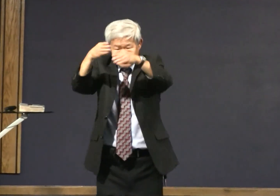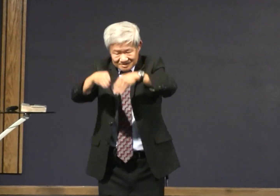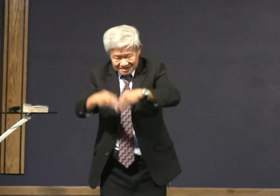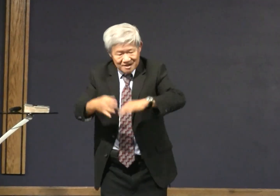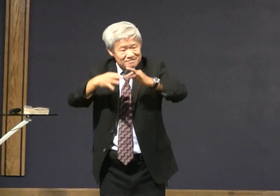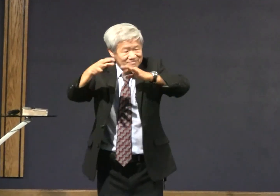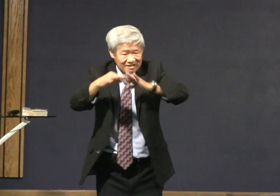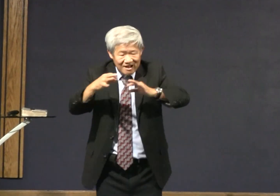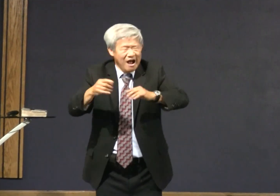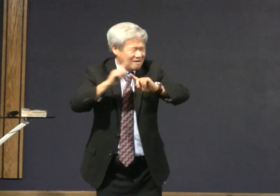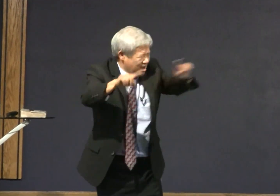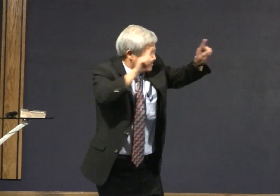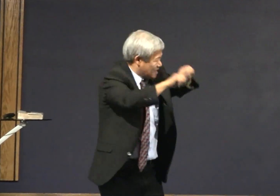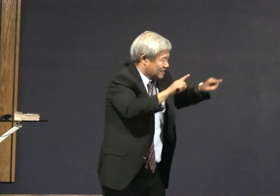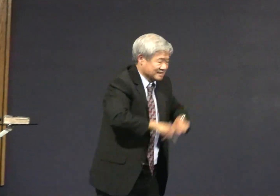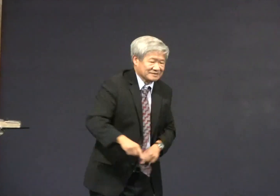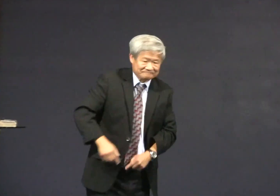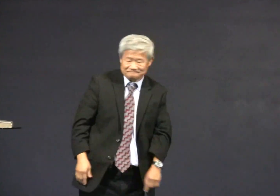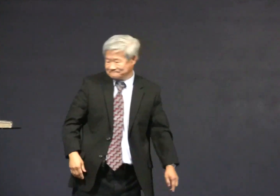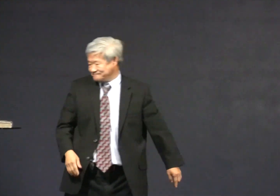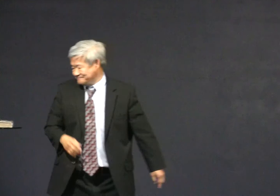the parable of the sower and the seeds.